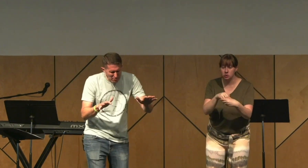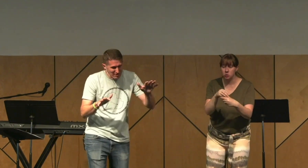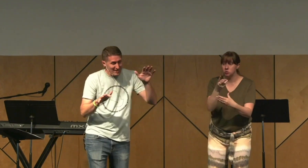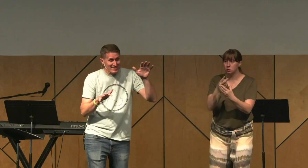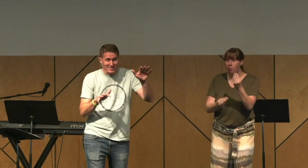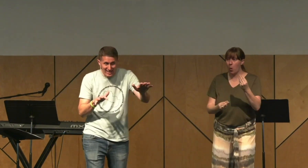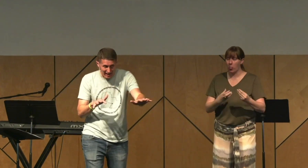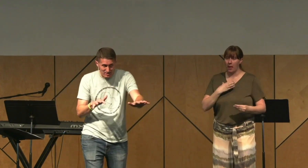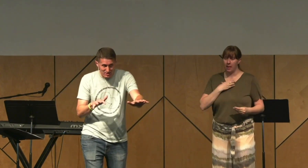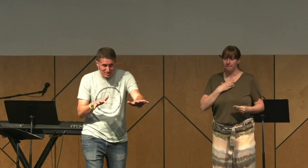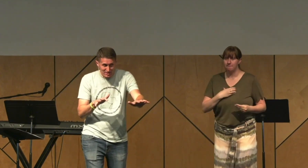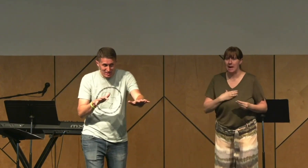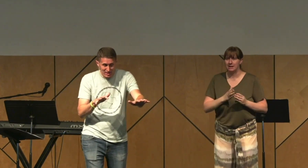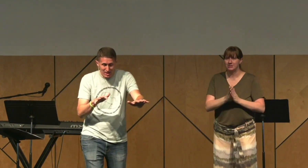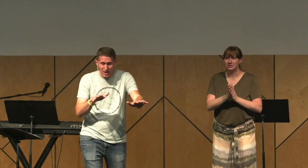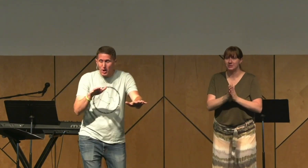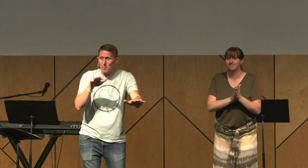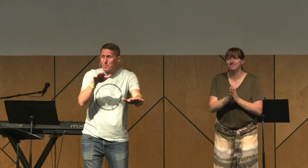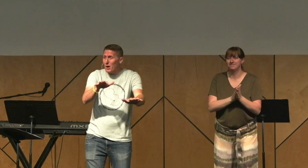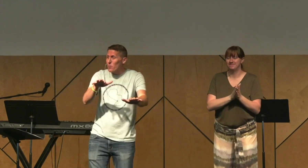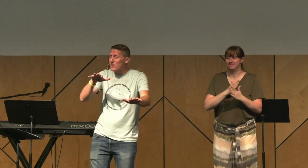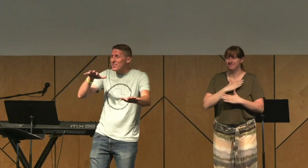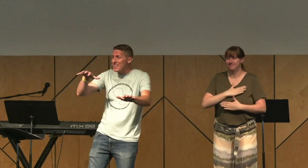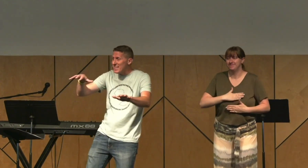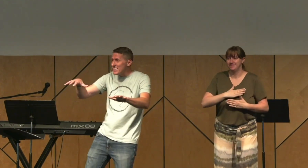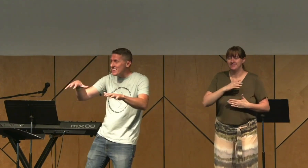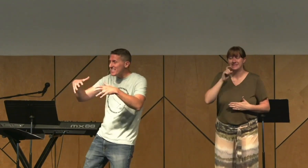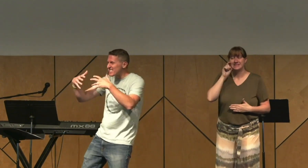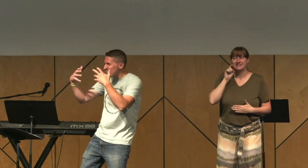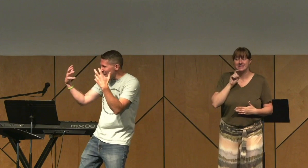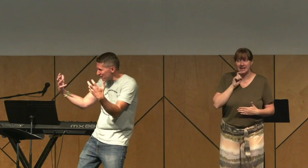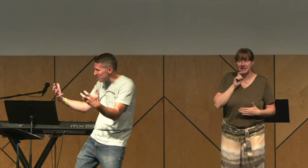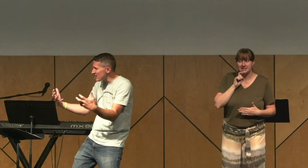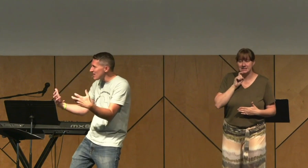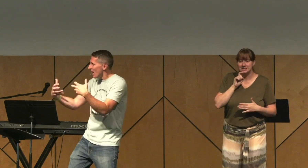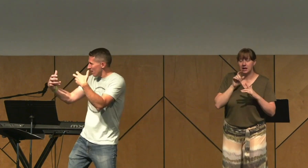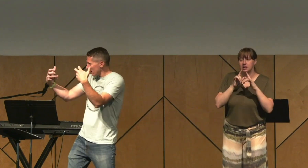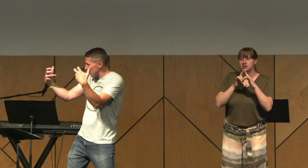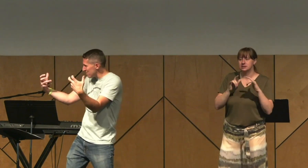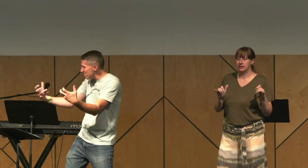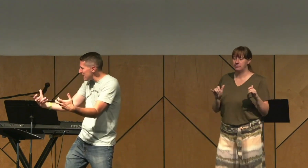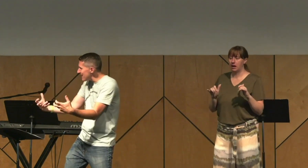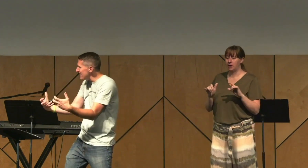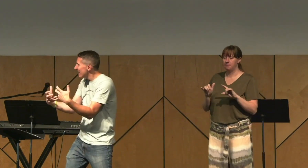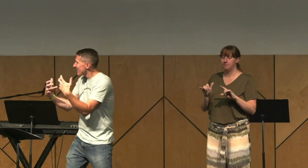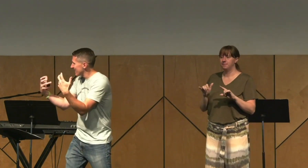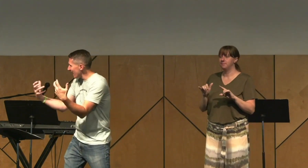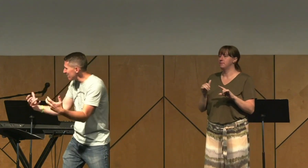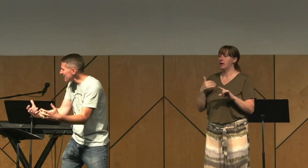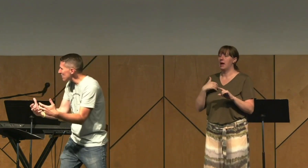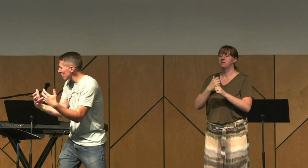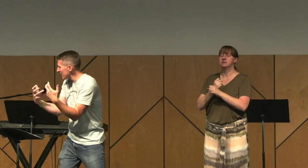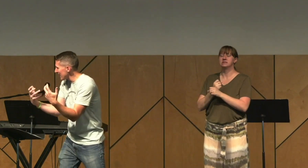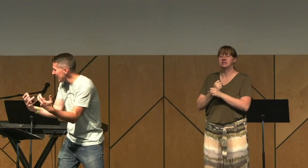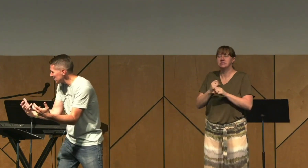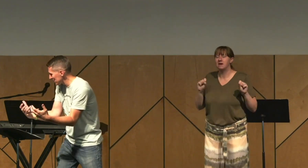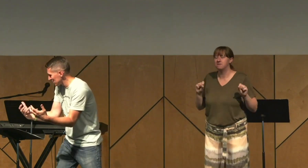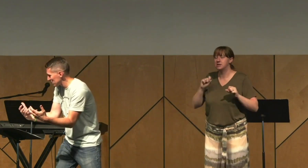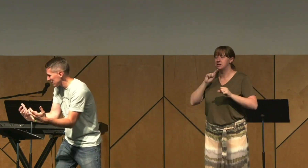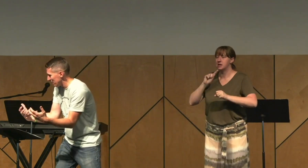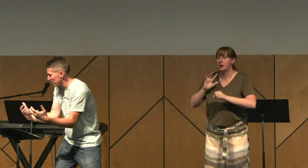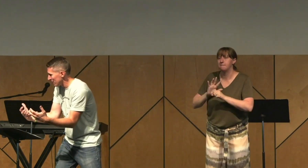of sex, but within the safety of a committed covenant